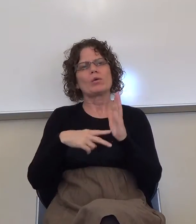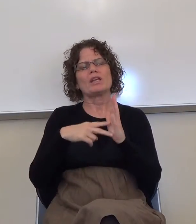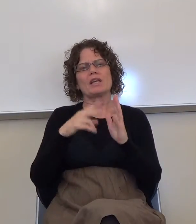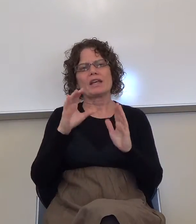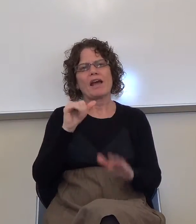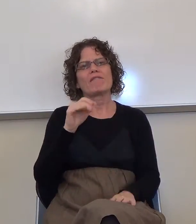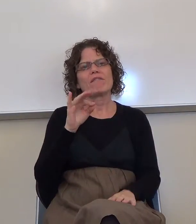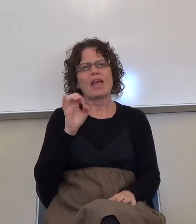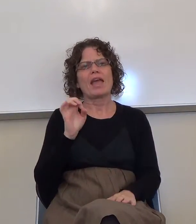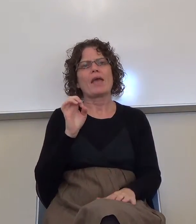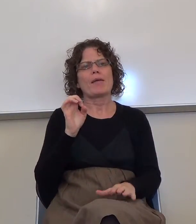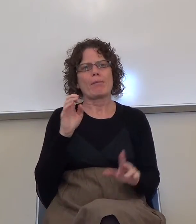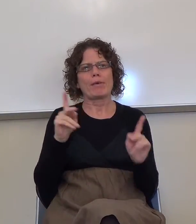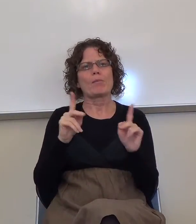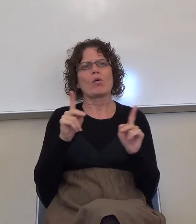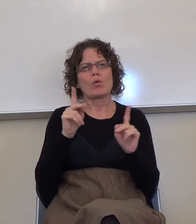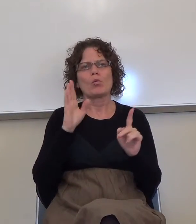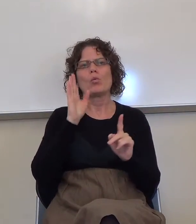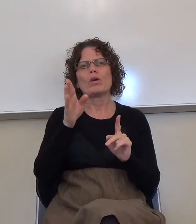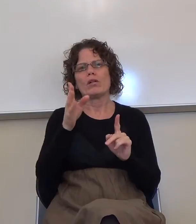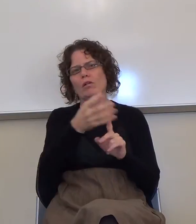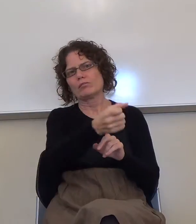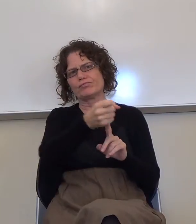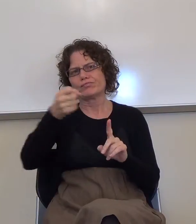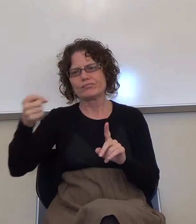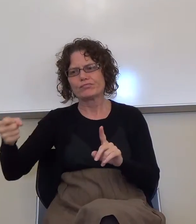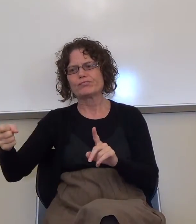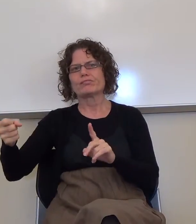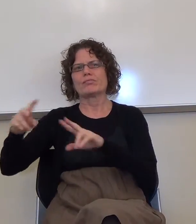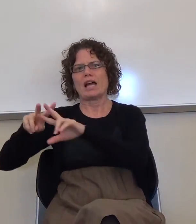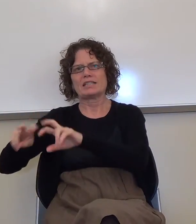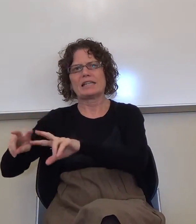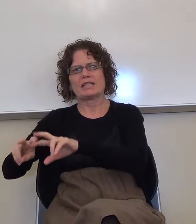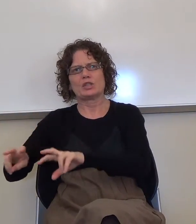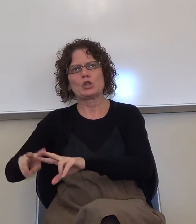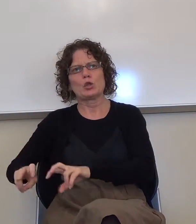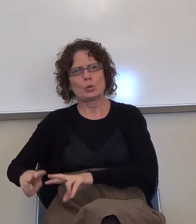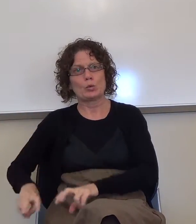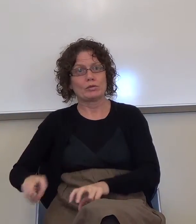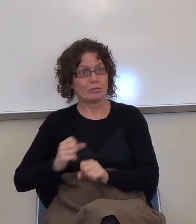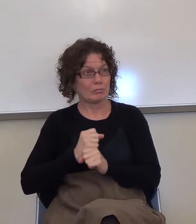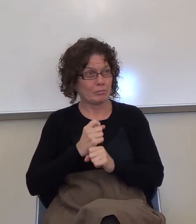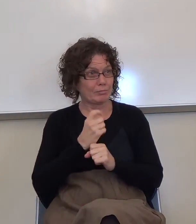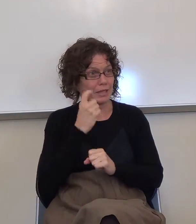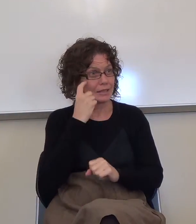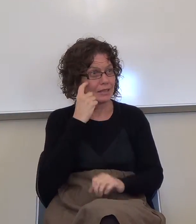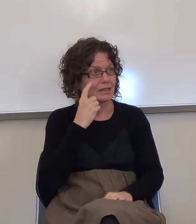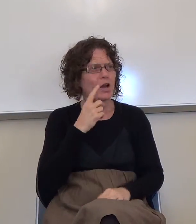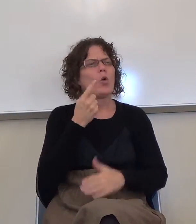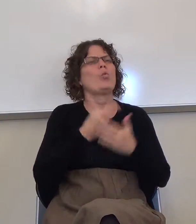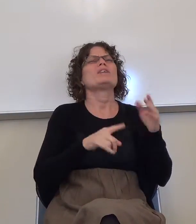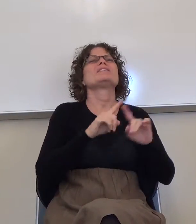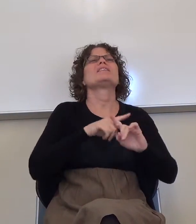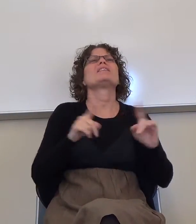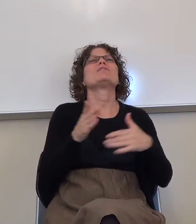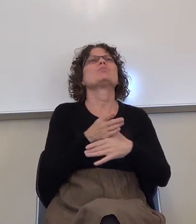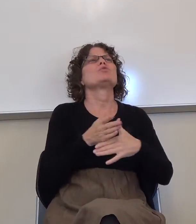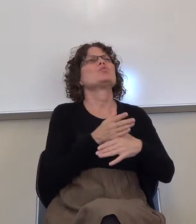And they will assess you at that time. Okay? Does that make sense? What's the difference between Reading Strategies and Reading Cafe?